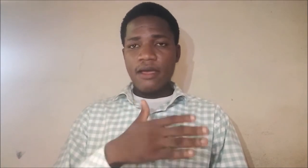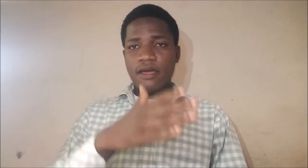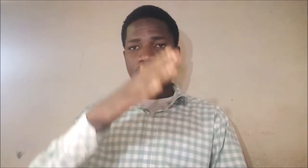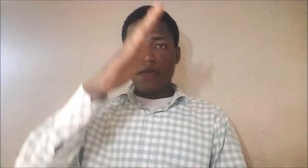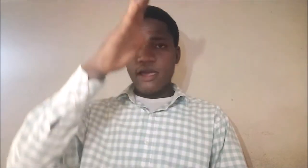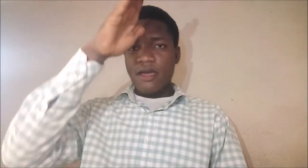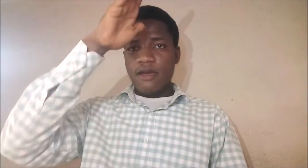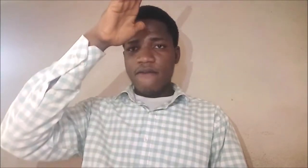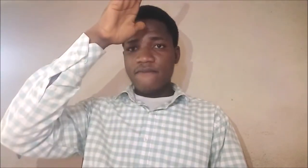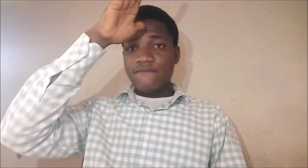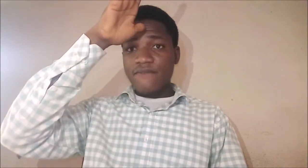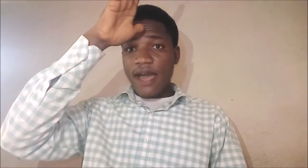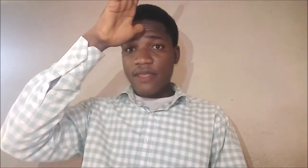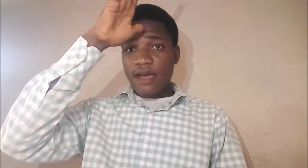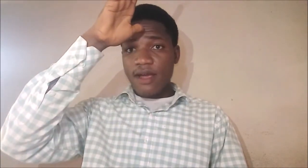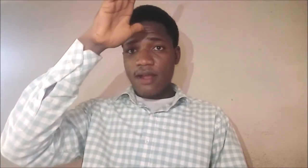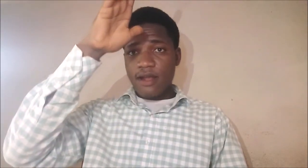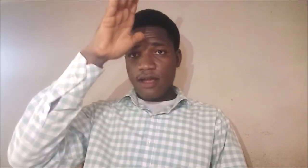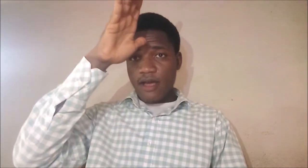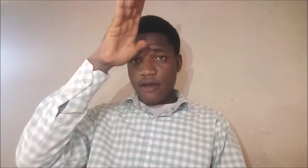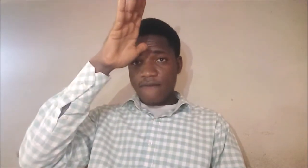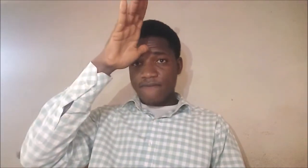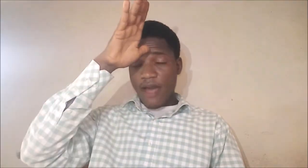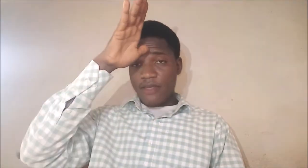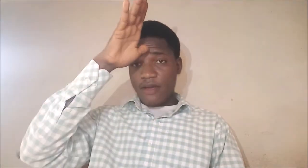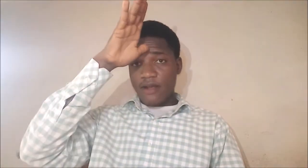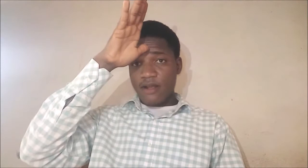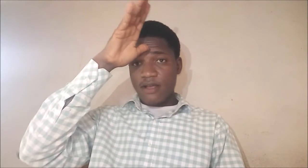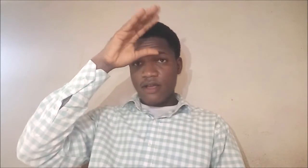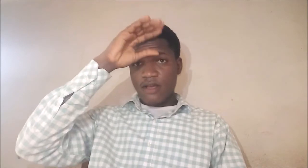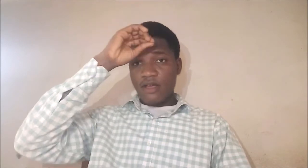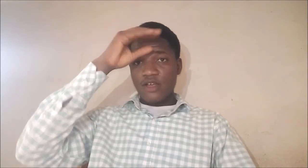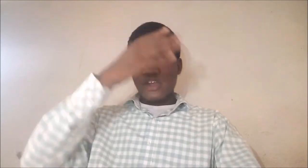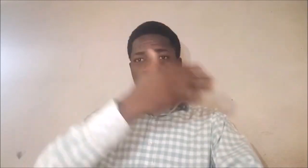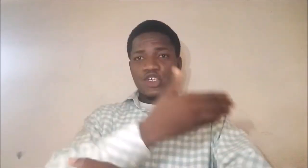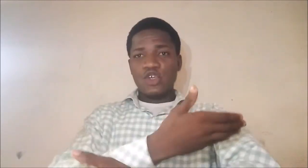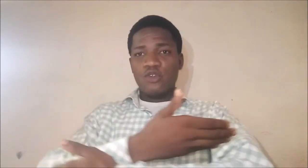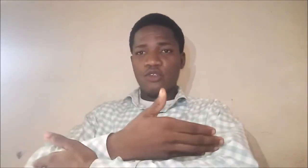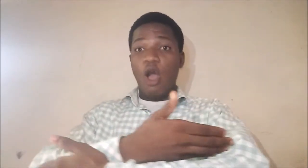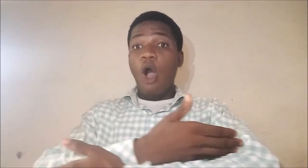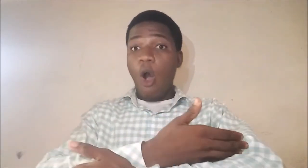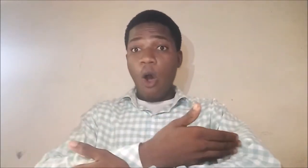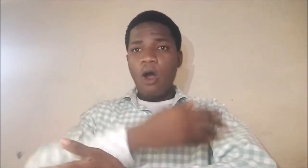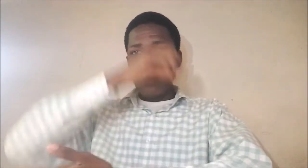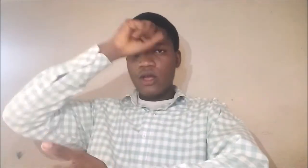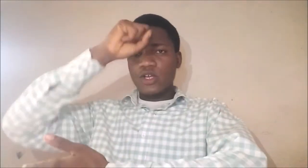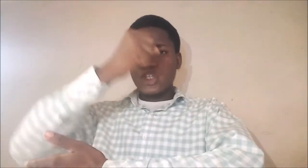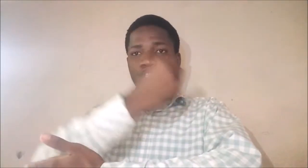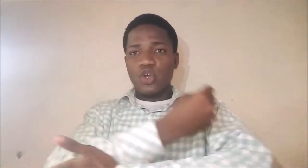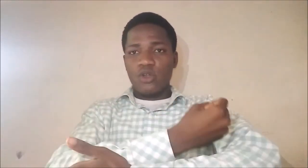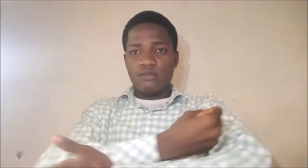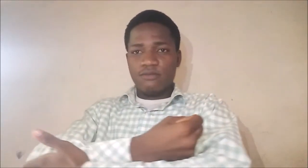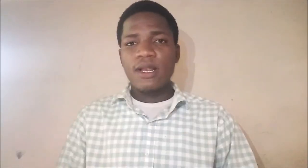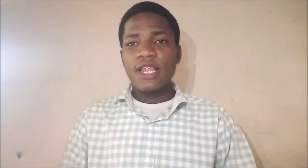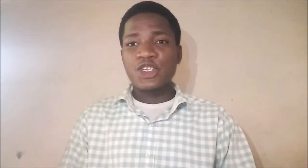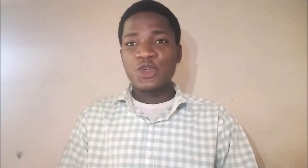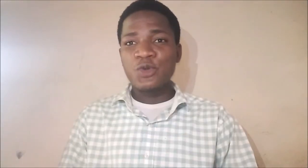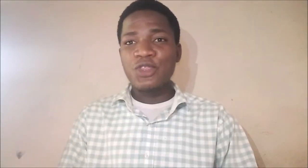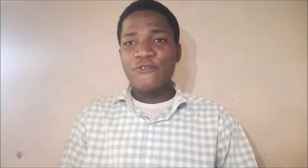father, father, son, or son. Let's do the